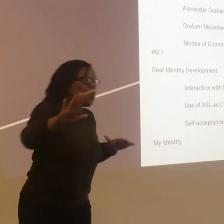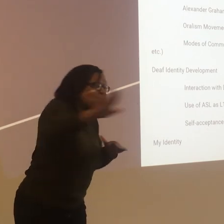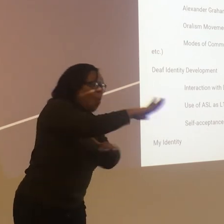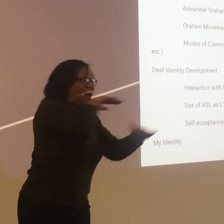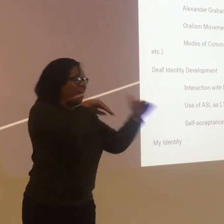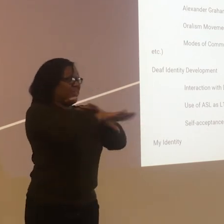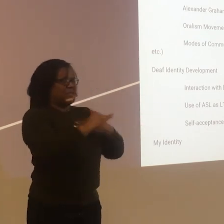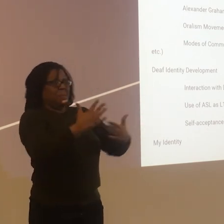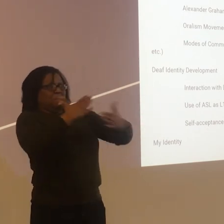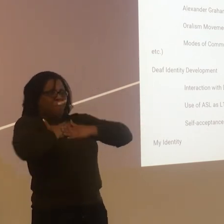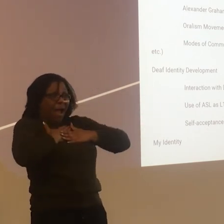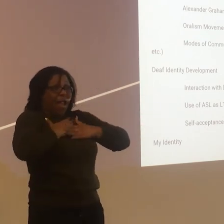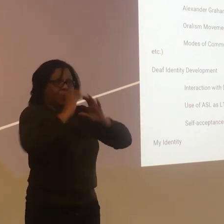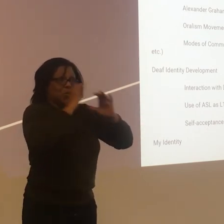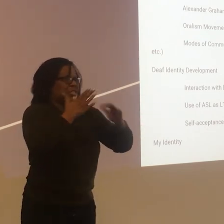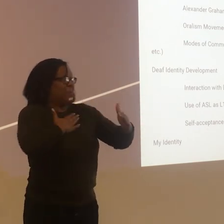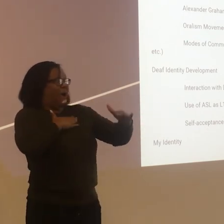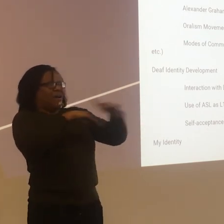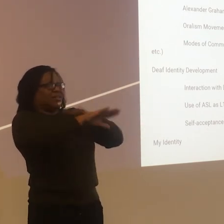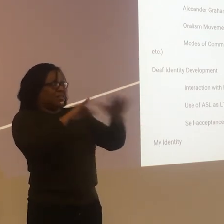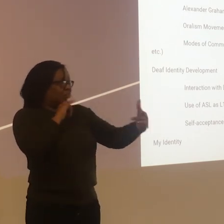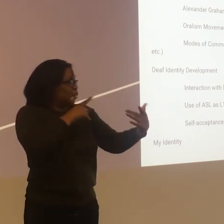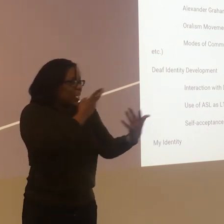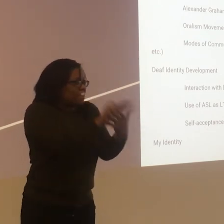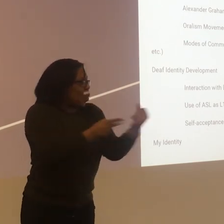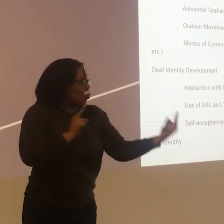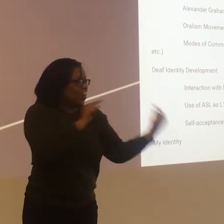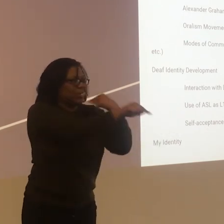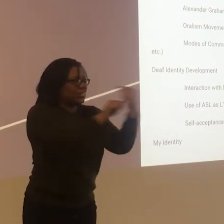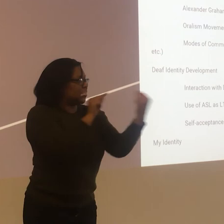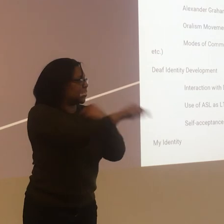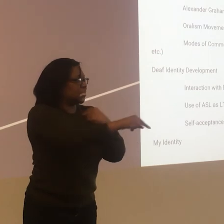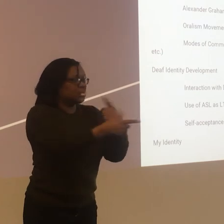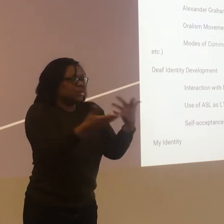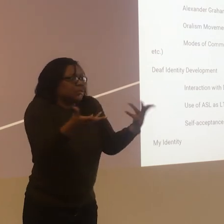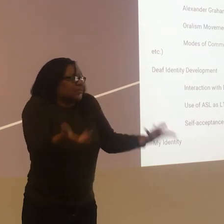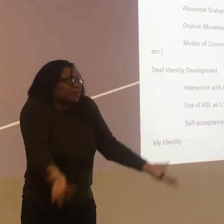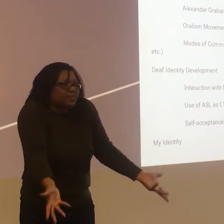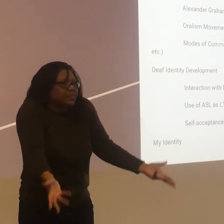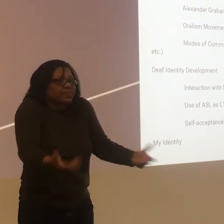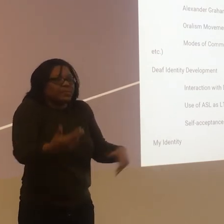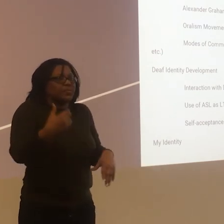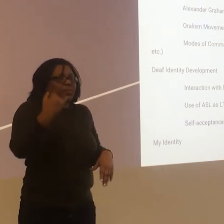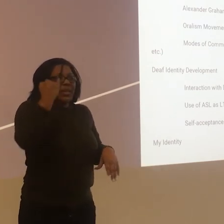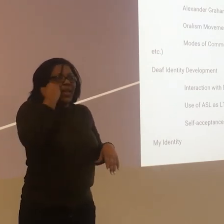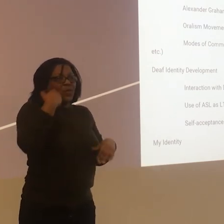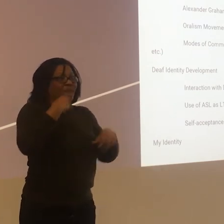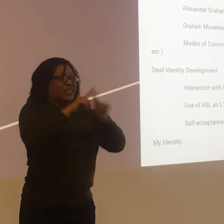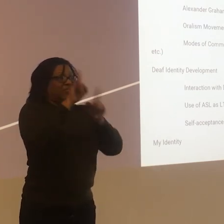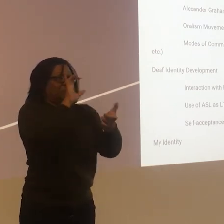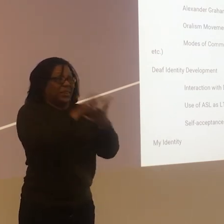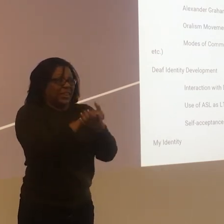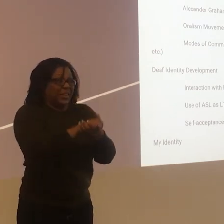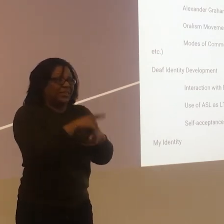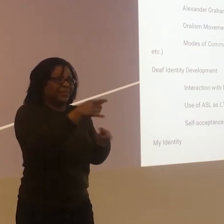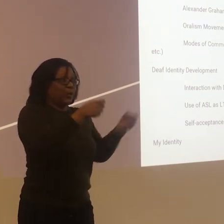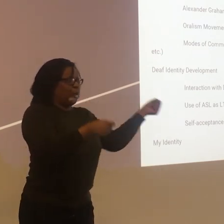want the access. Same thing with communicating. You're able to communicate. I want to be able to communicate with you as well. It's a two-way street.